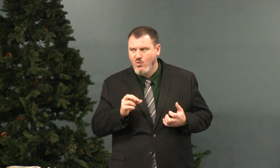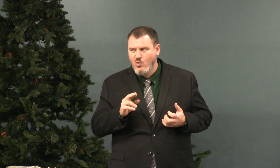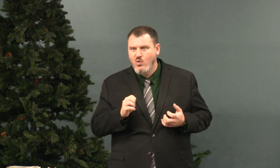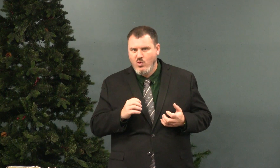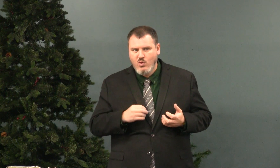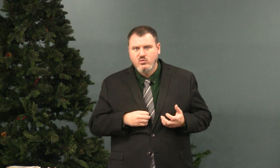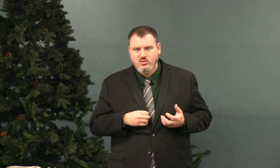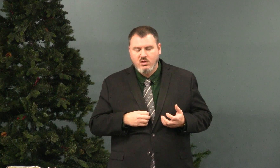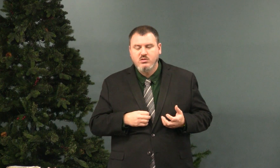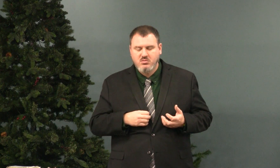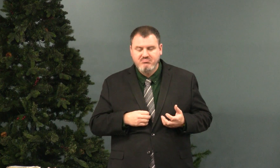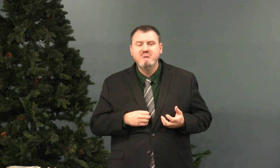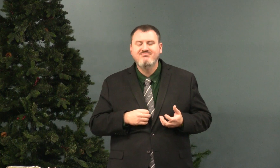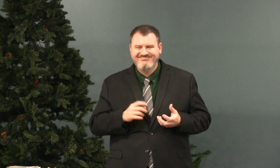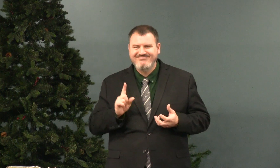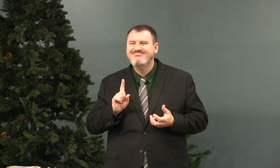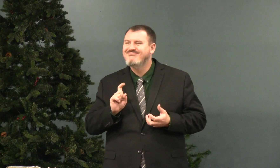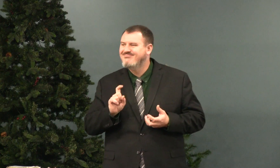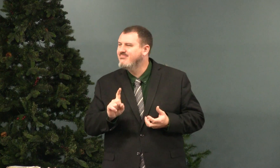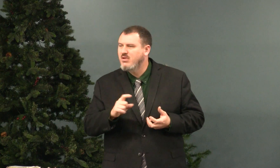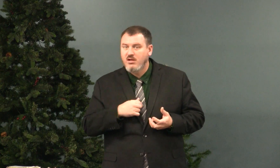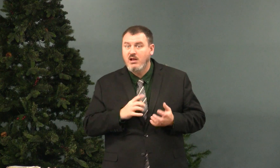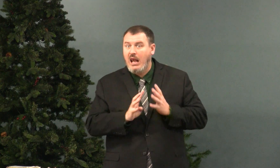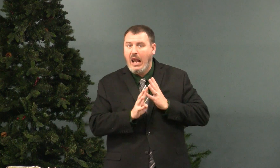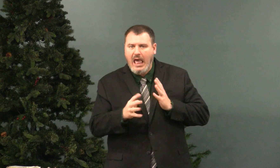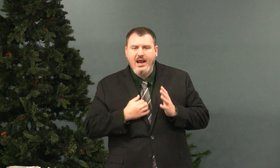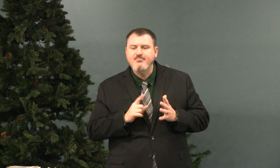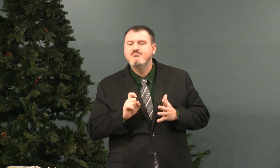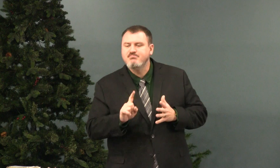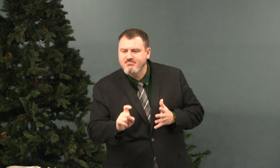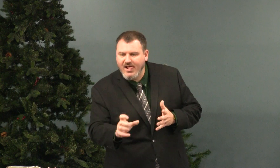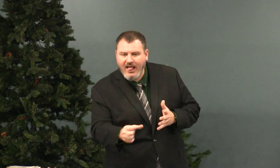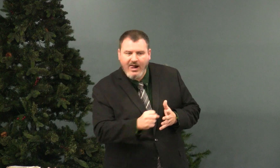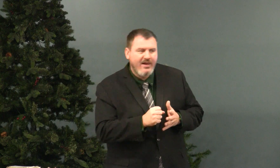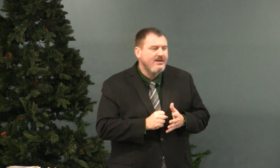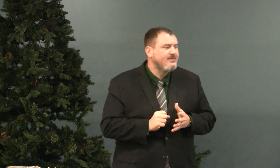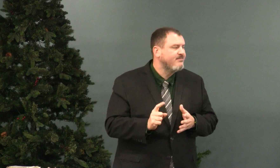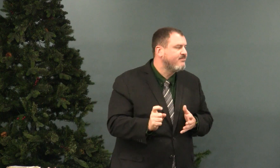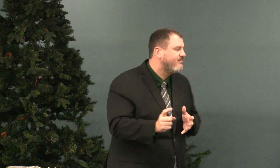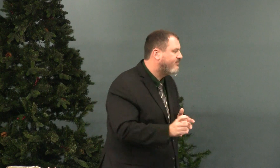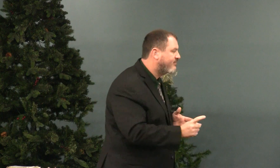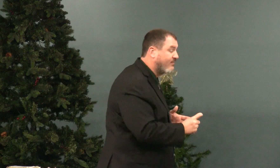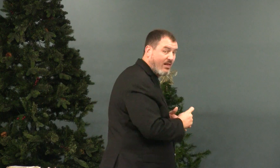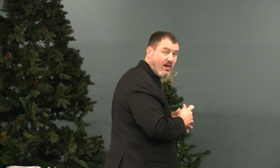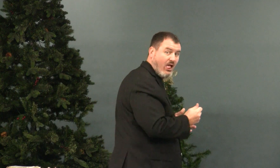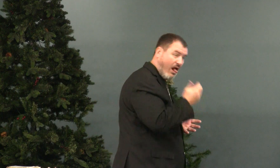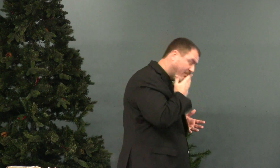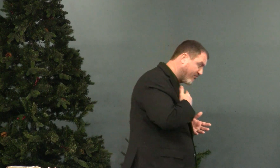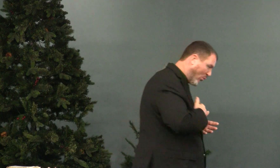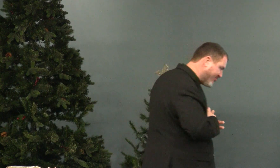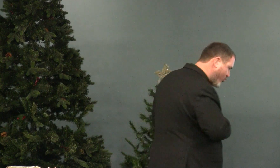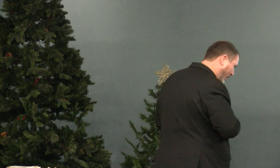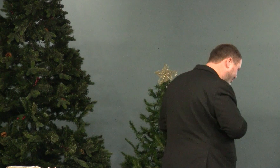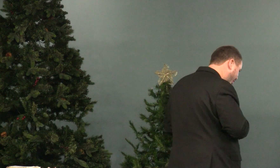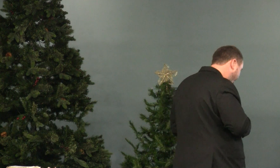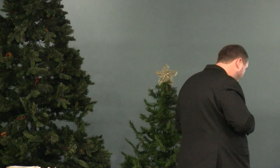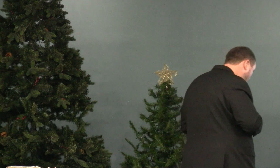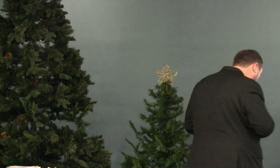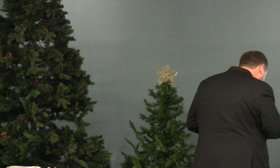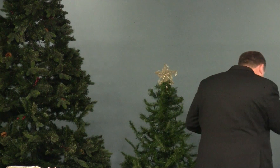So, oh boy, Oreos. That's the best. So, I went up to get my cookie, came back and ate it